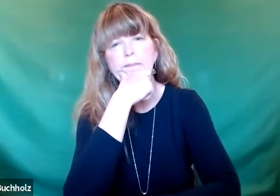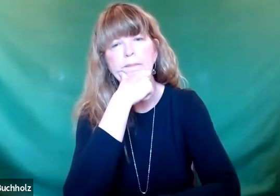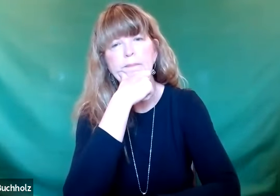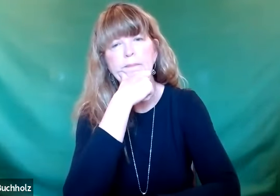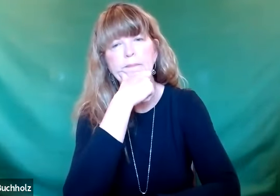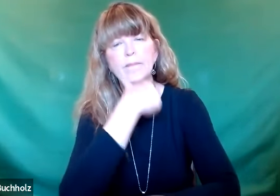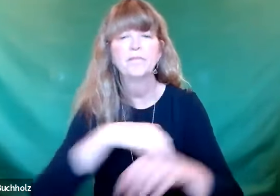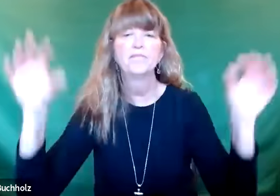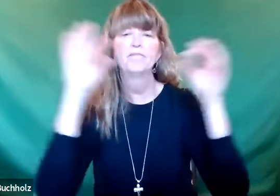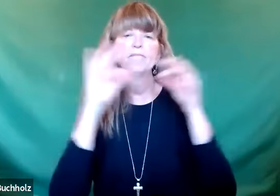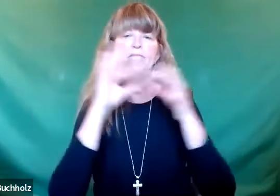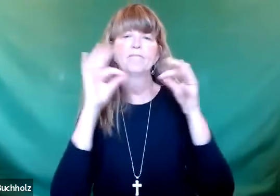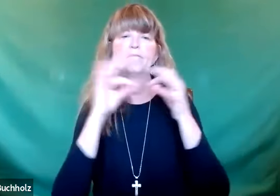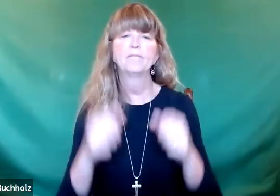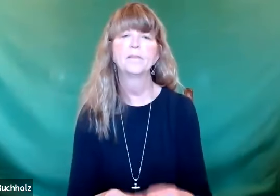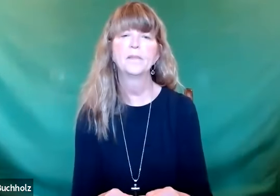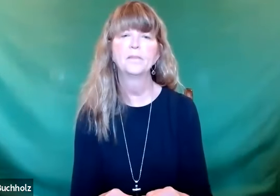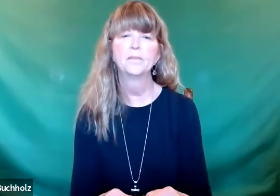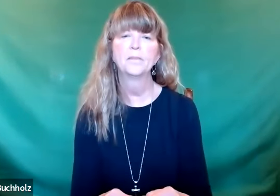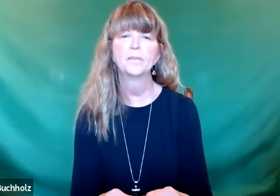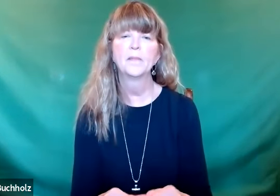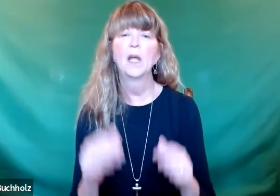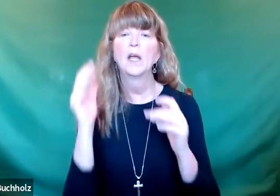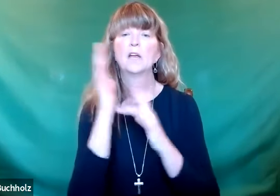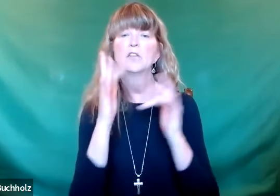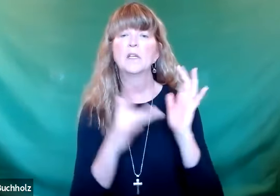While Jesus was on the boat, he started to speak.